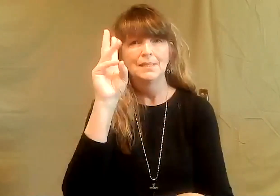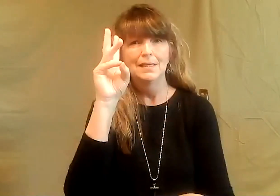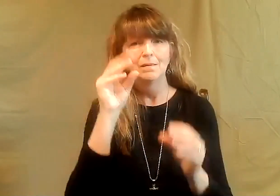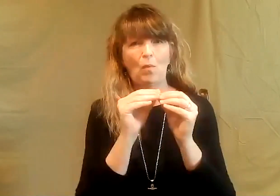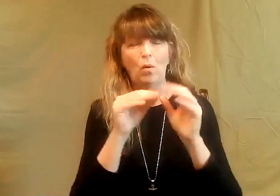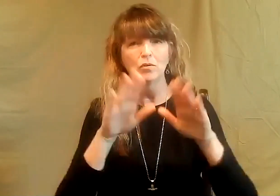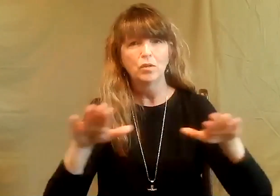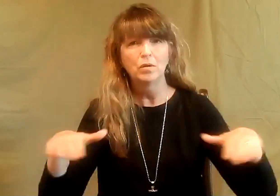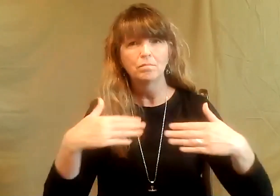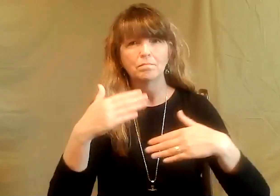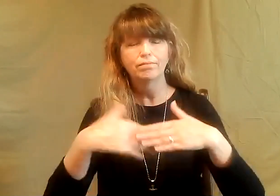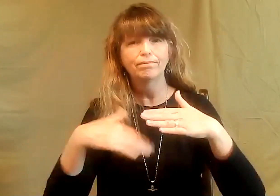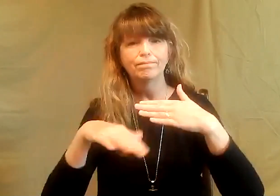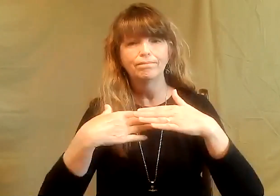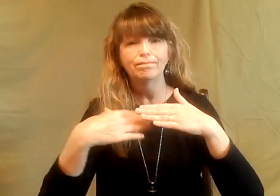and had six more children